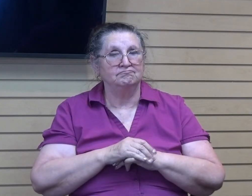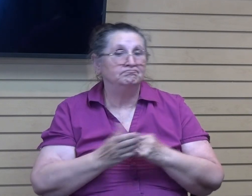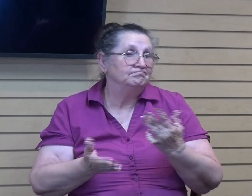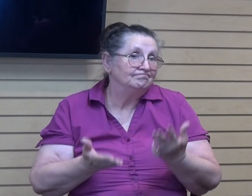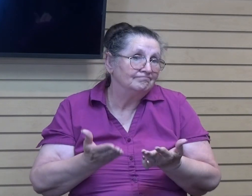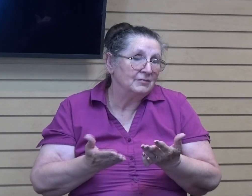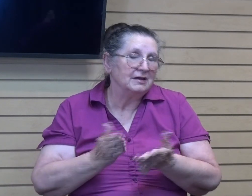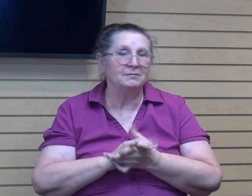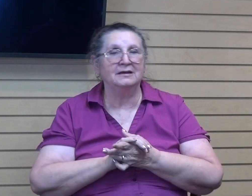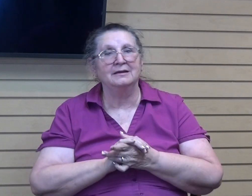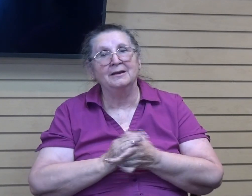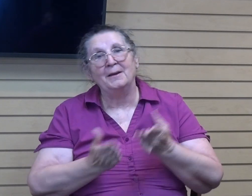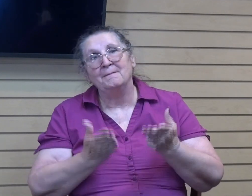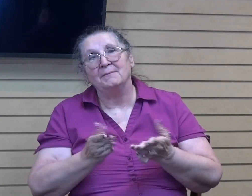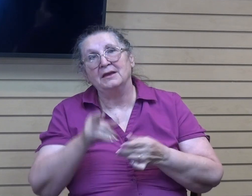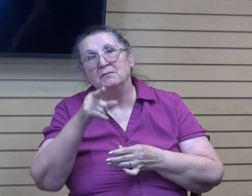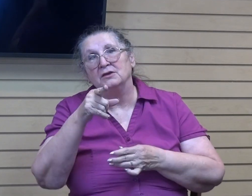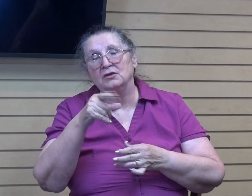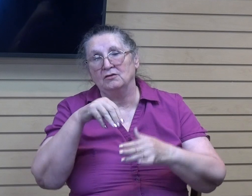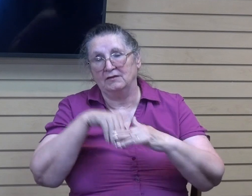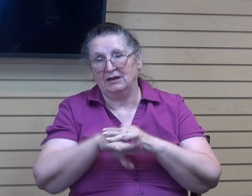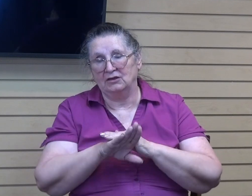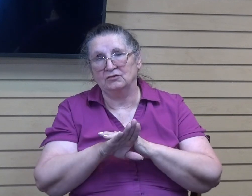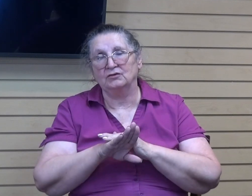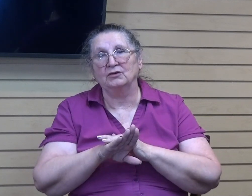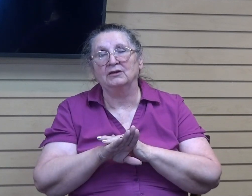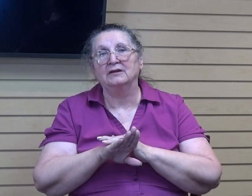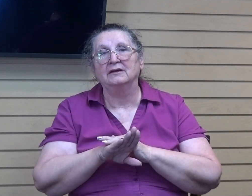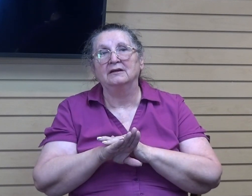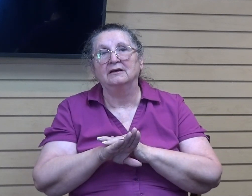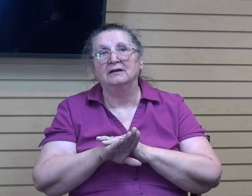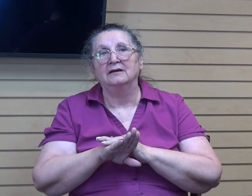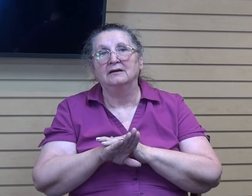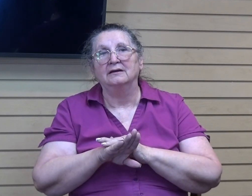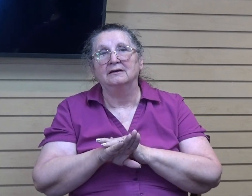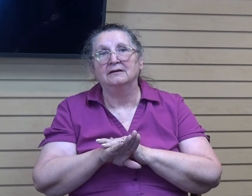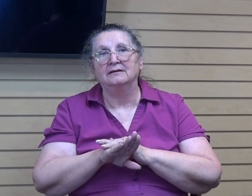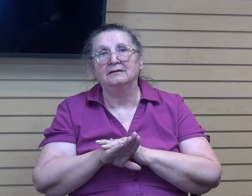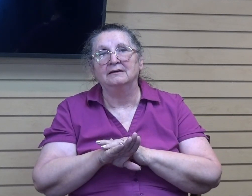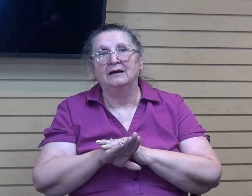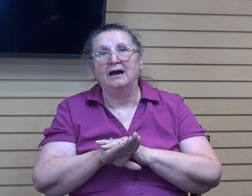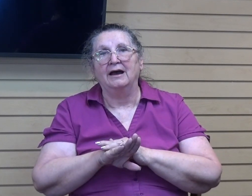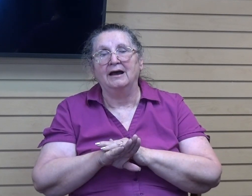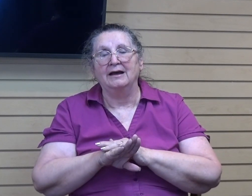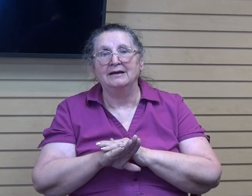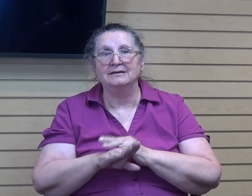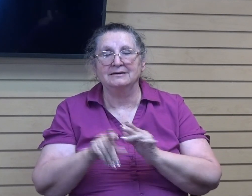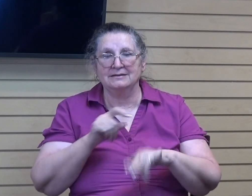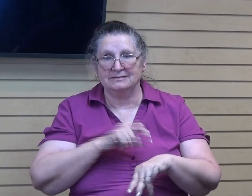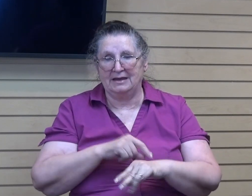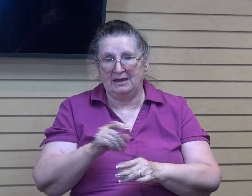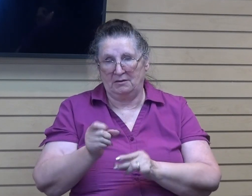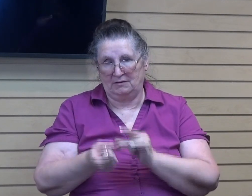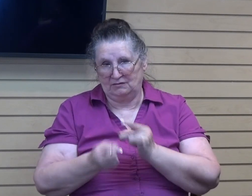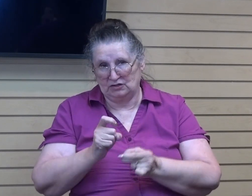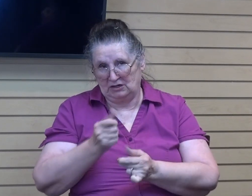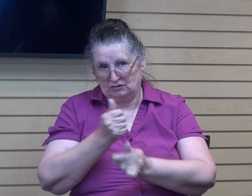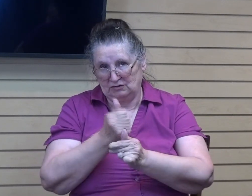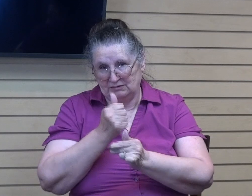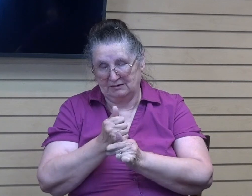And maybe you've entered into a wind of change yourself. And you feel that you're headed down a runway